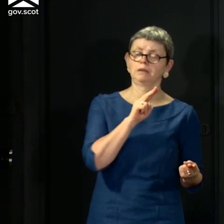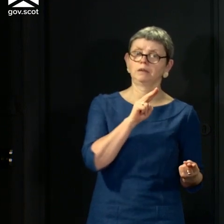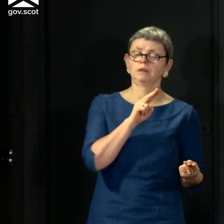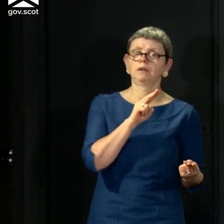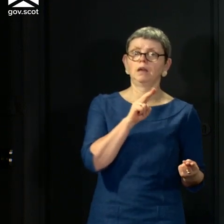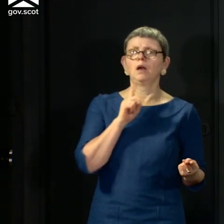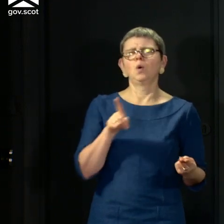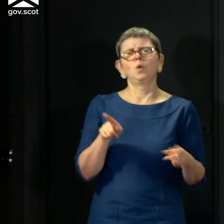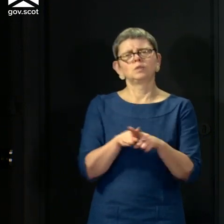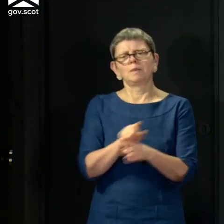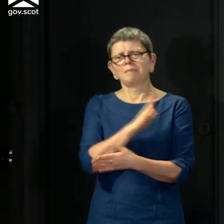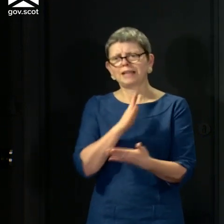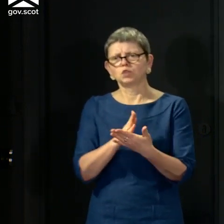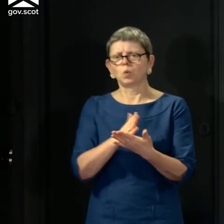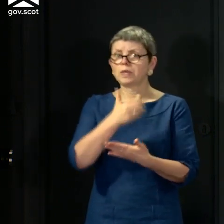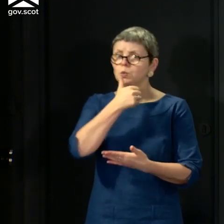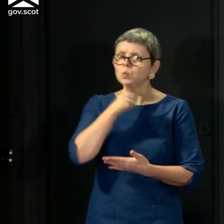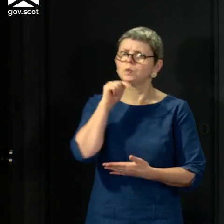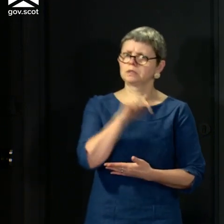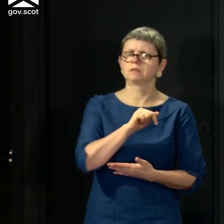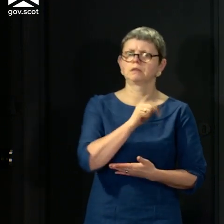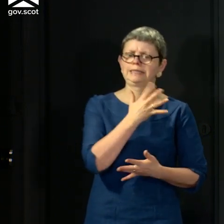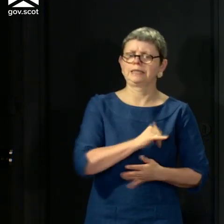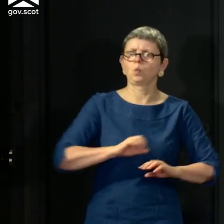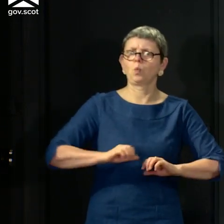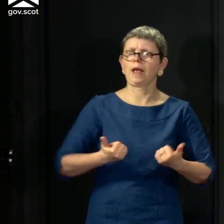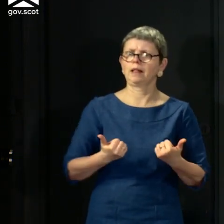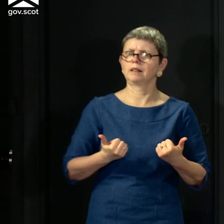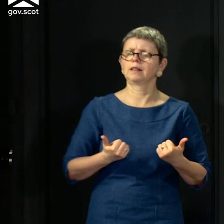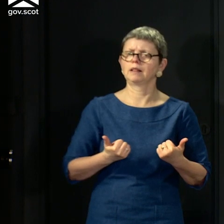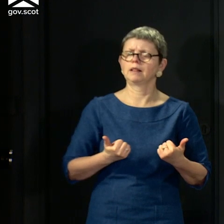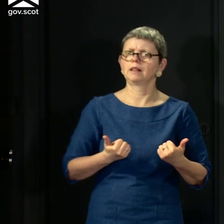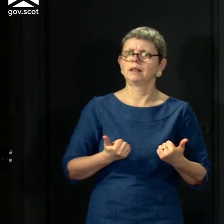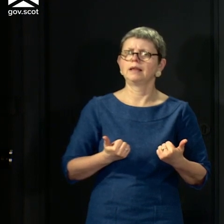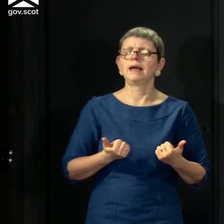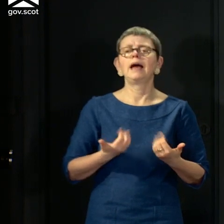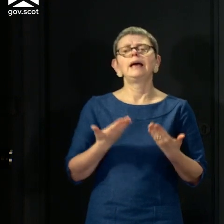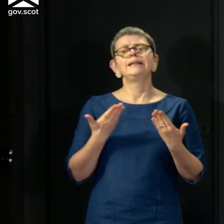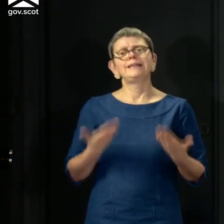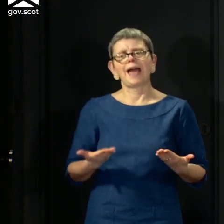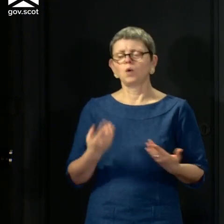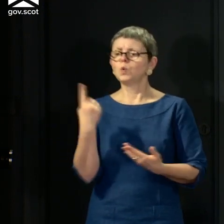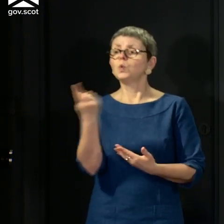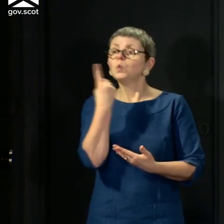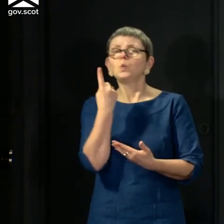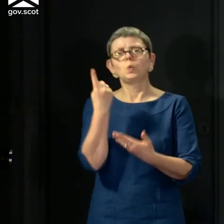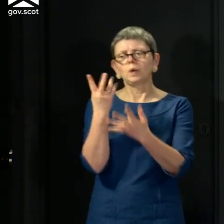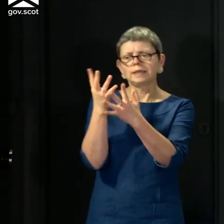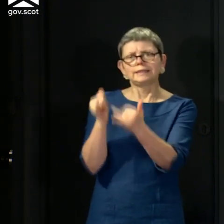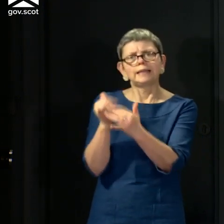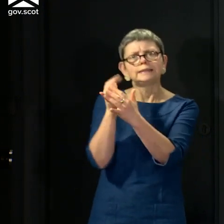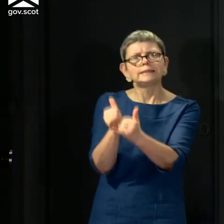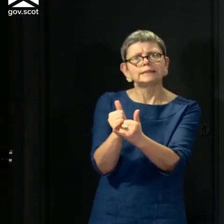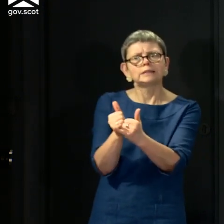to ensure that we are fully utilising that capacity, it's clear that we are now able to extend eligibility for testing further.